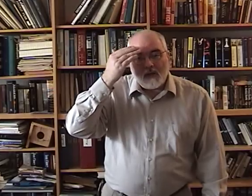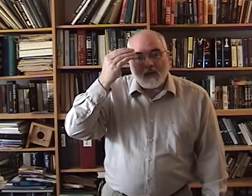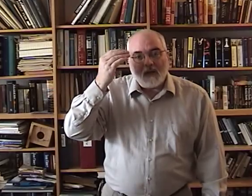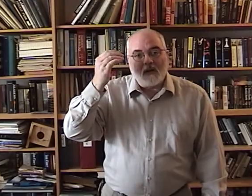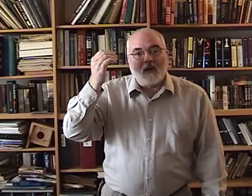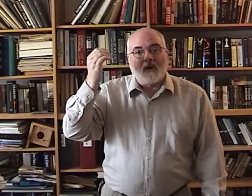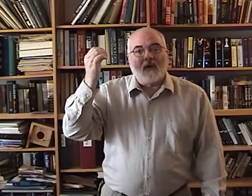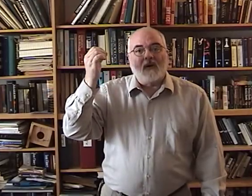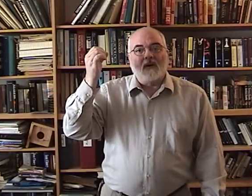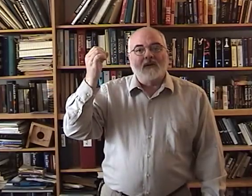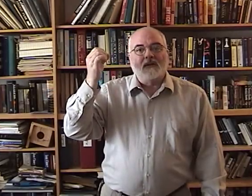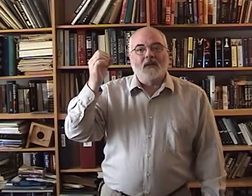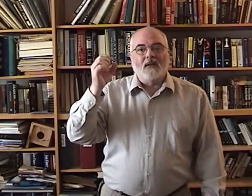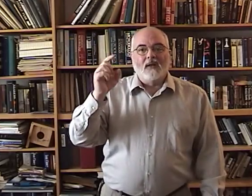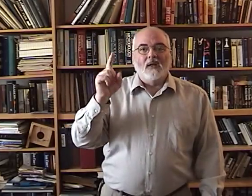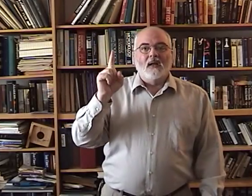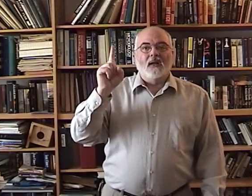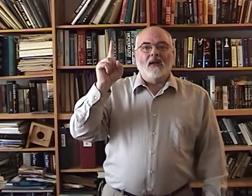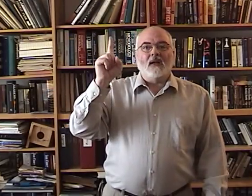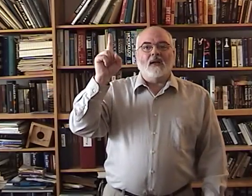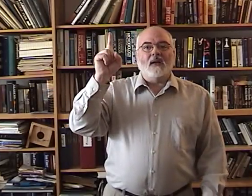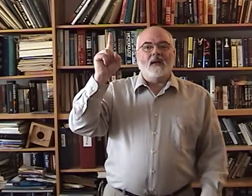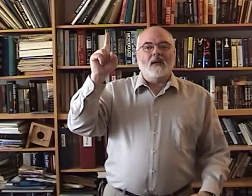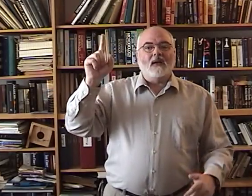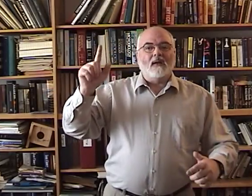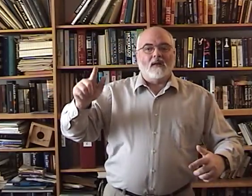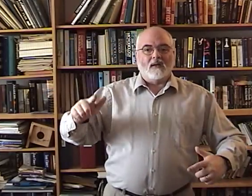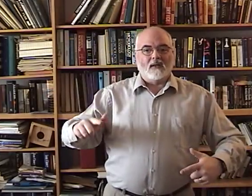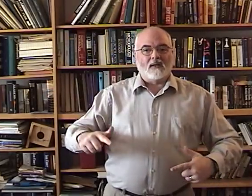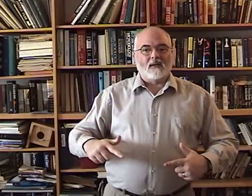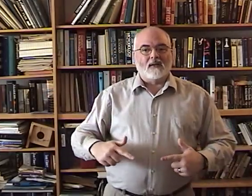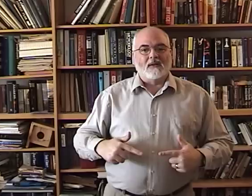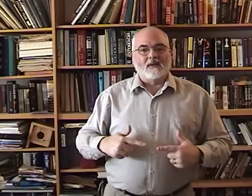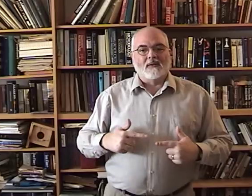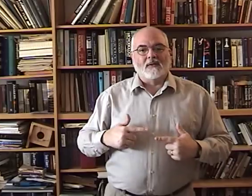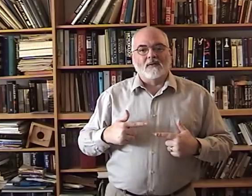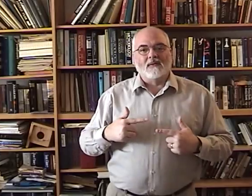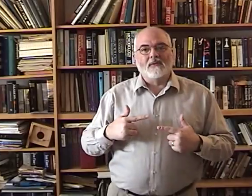because he lives lives